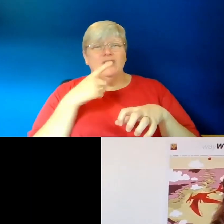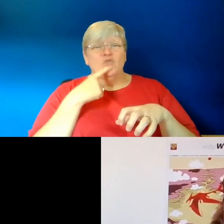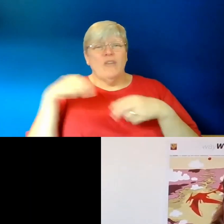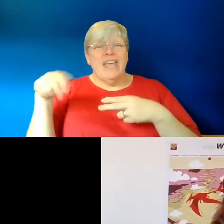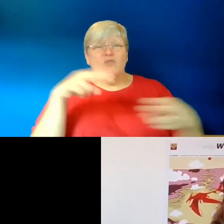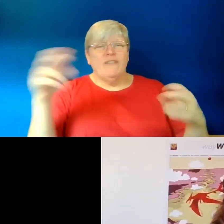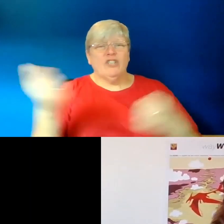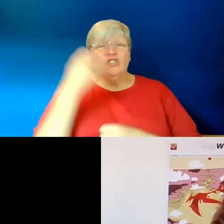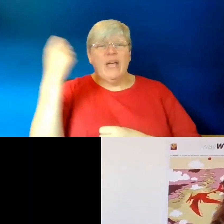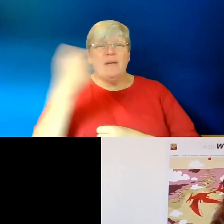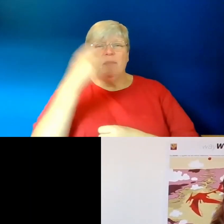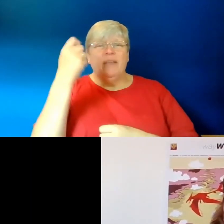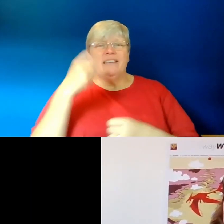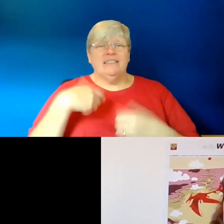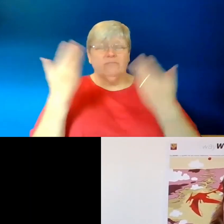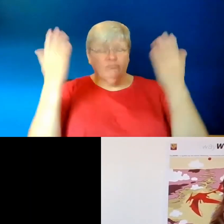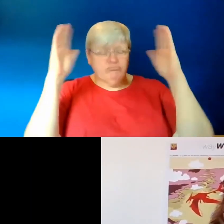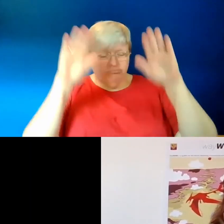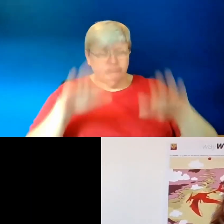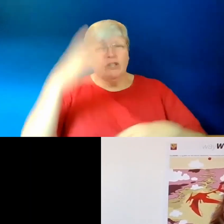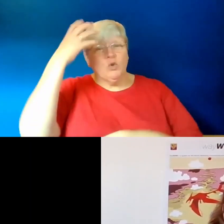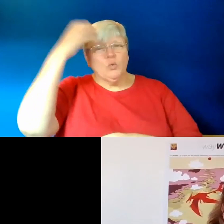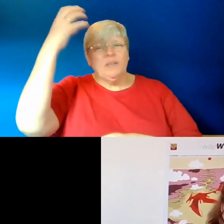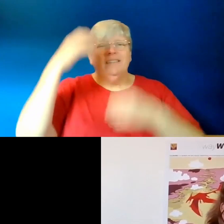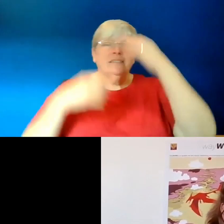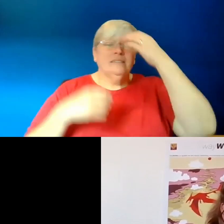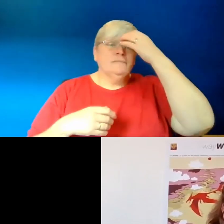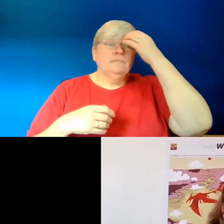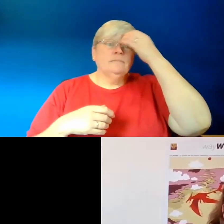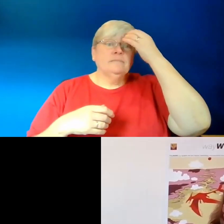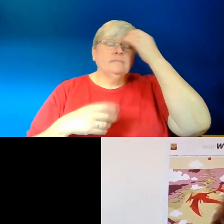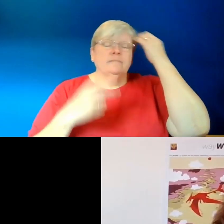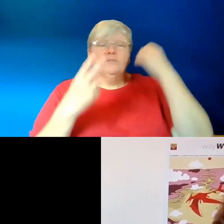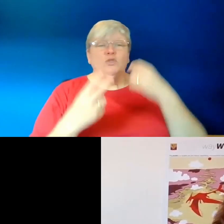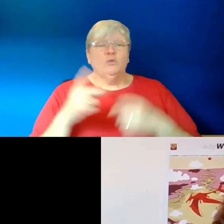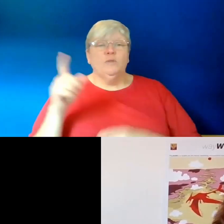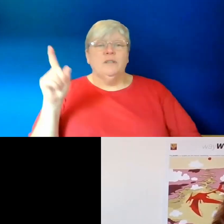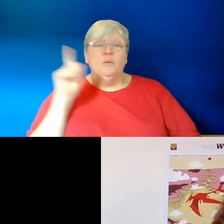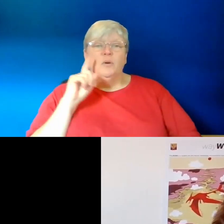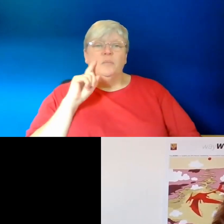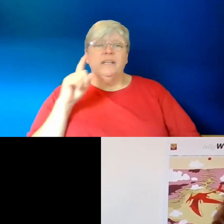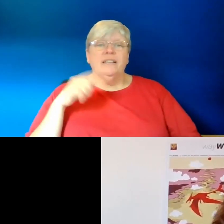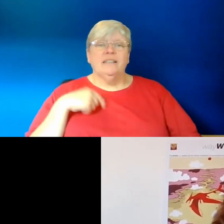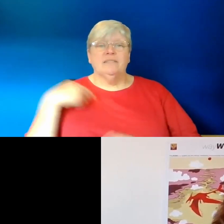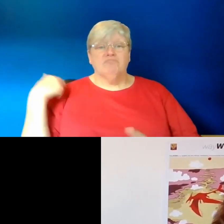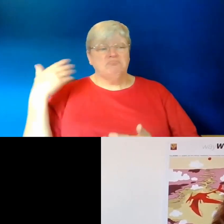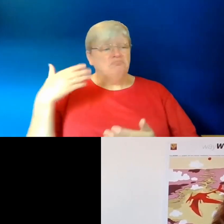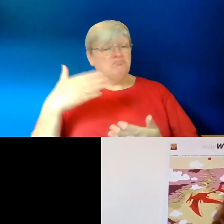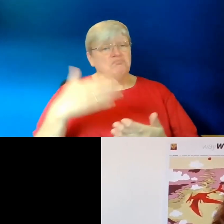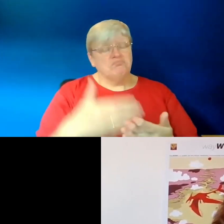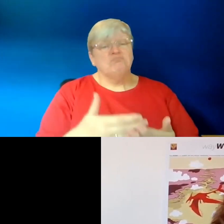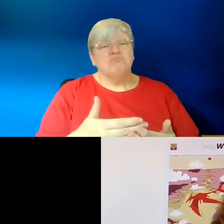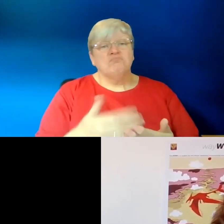champions, anointed as queens. 6. A woman, their descendant,